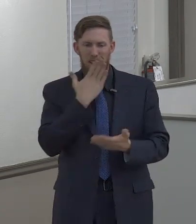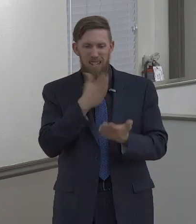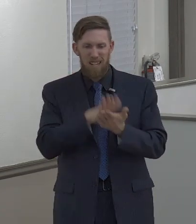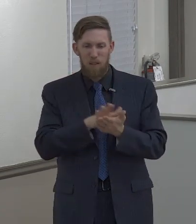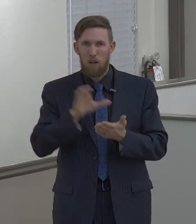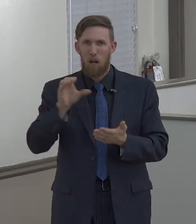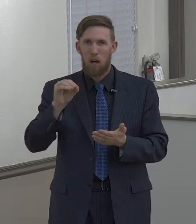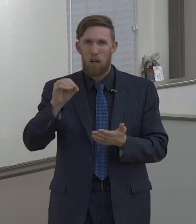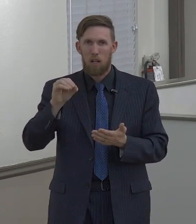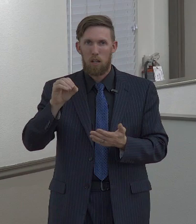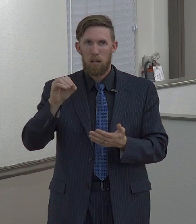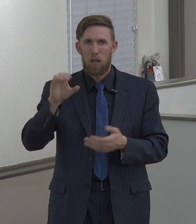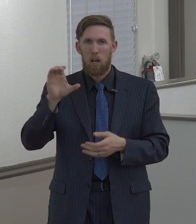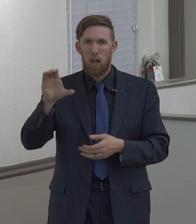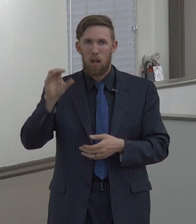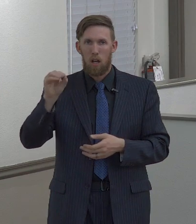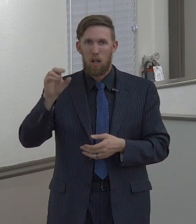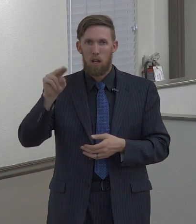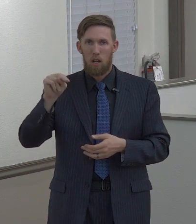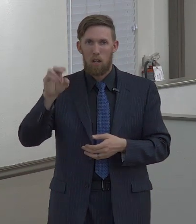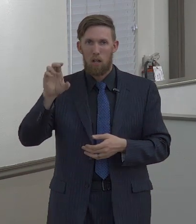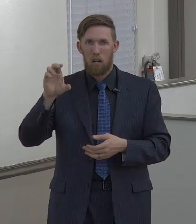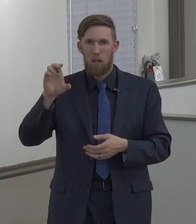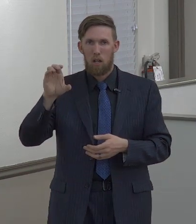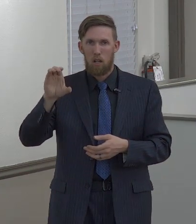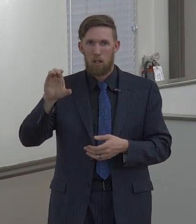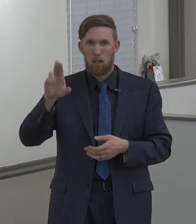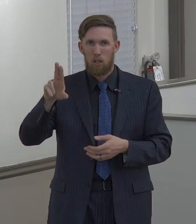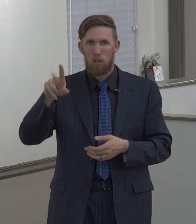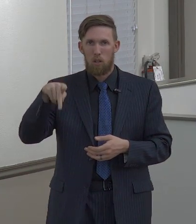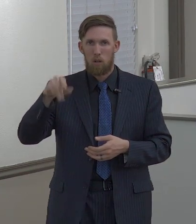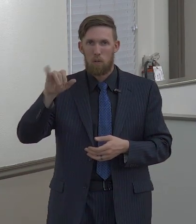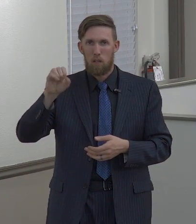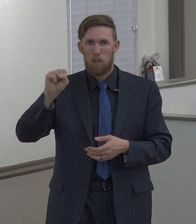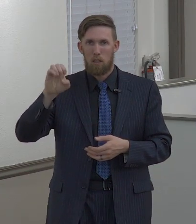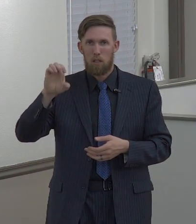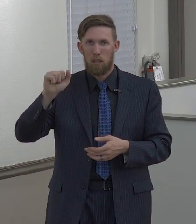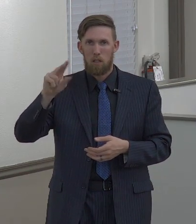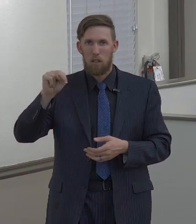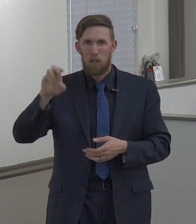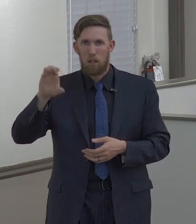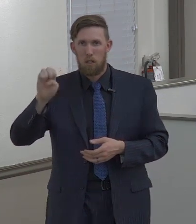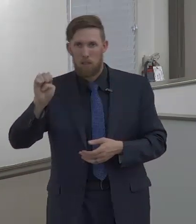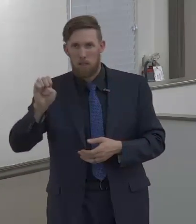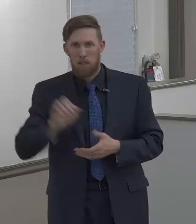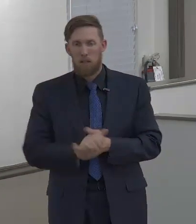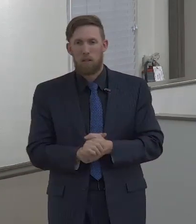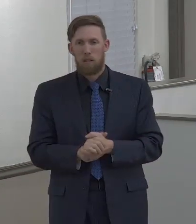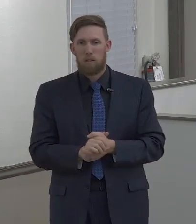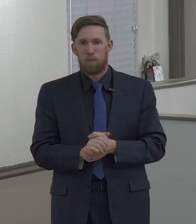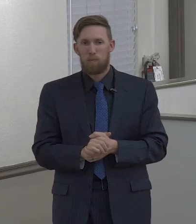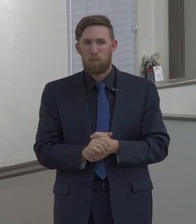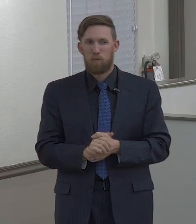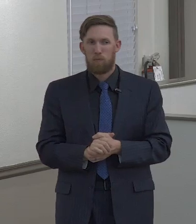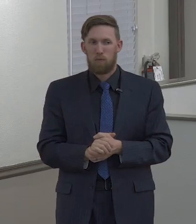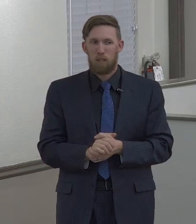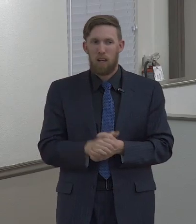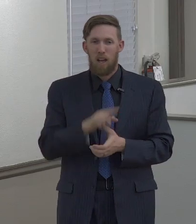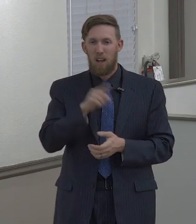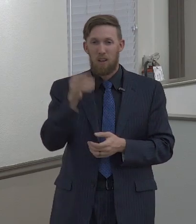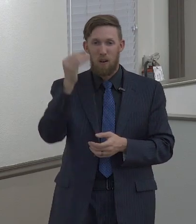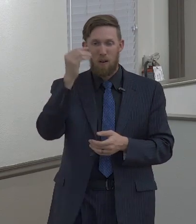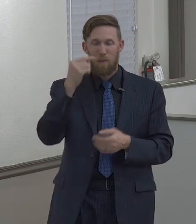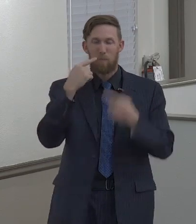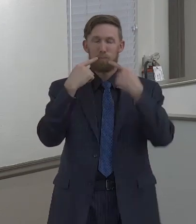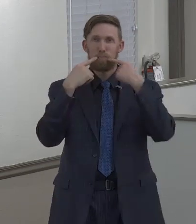Next is evil concupiscence. Now this one is the one that's going to make you all so much smarter. You finally get to know what